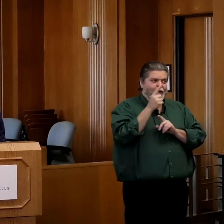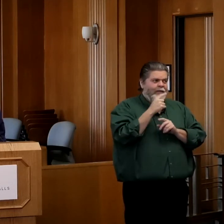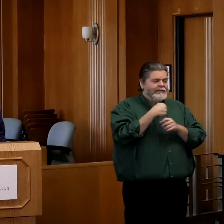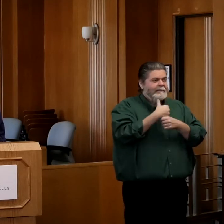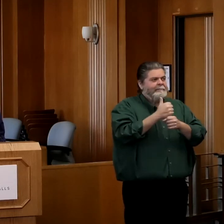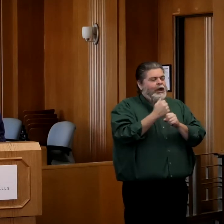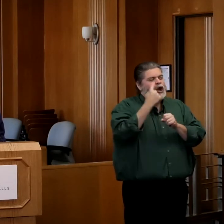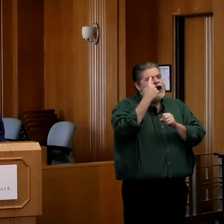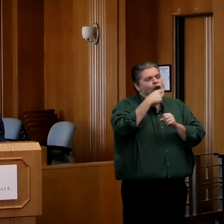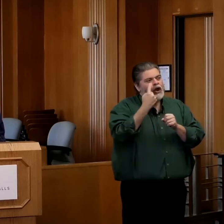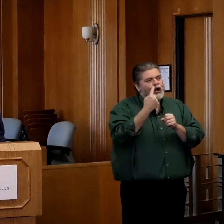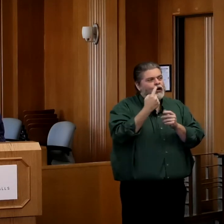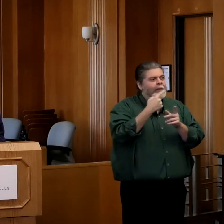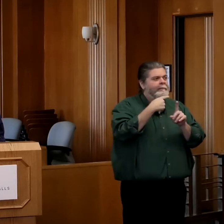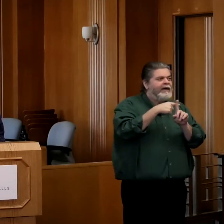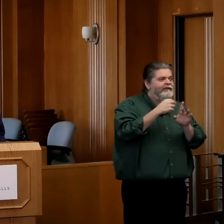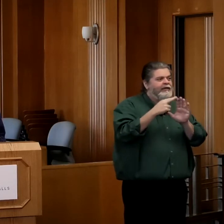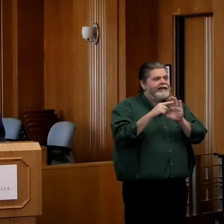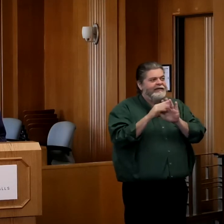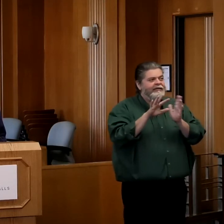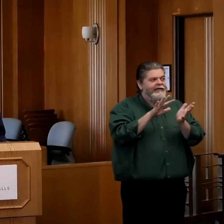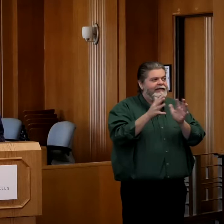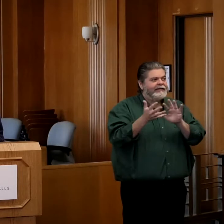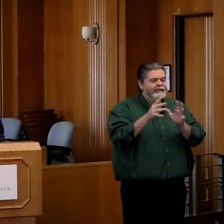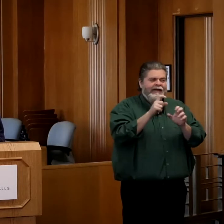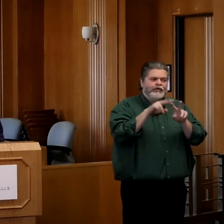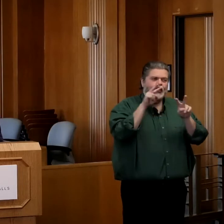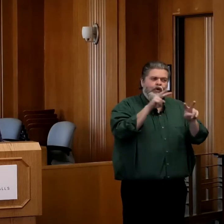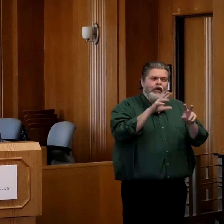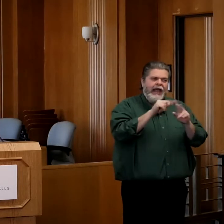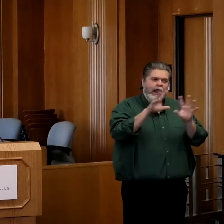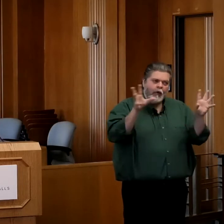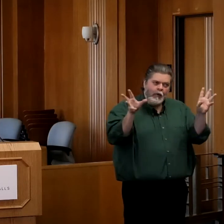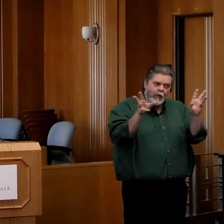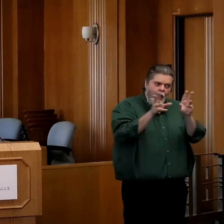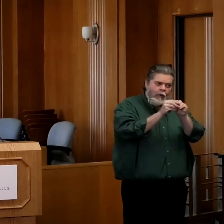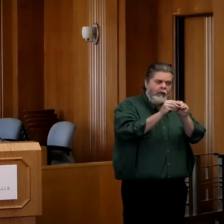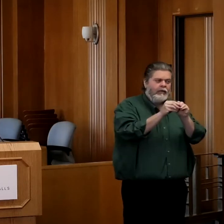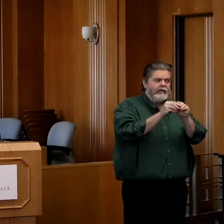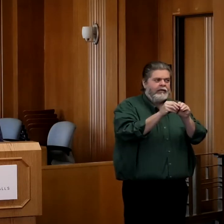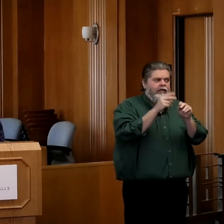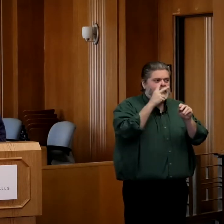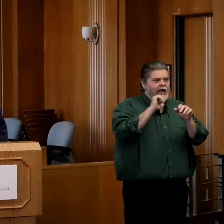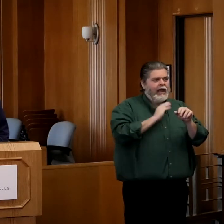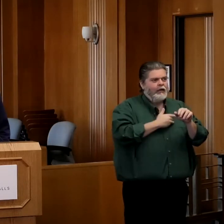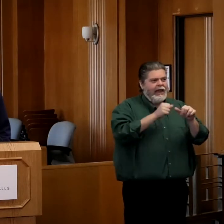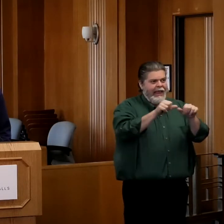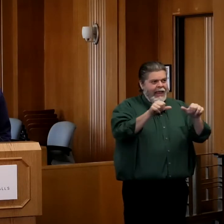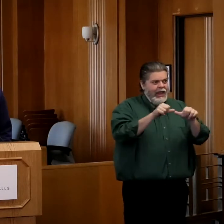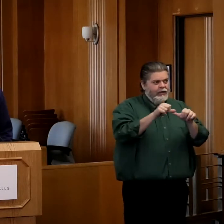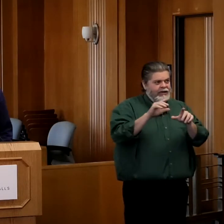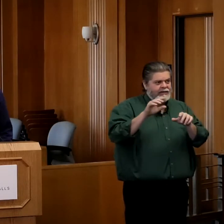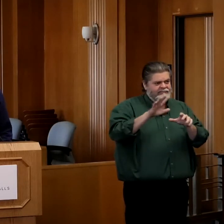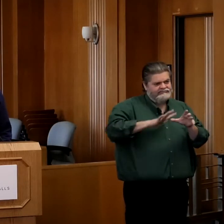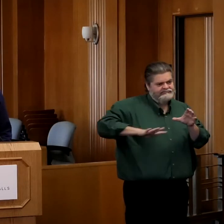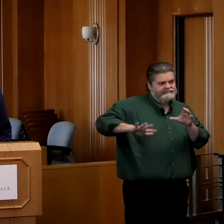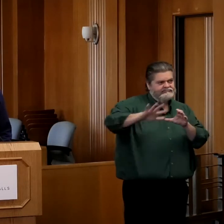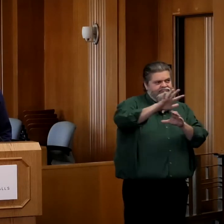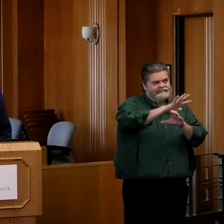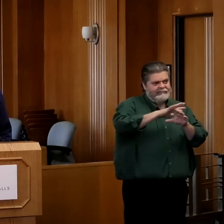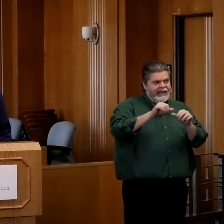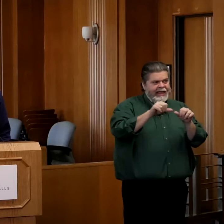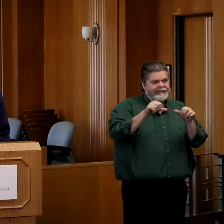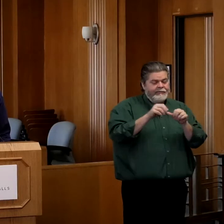And so it's always important that you look at several different data points when you're looking at how we're doing as a region. From a hospitalization